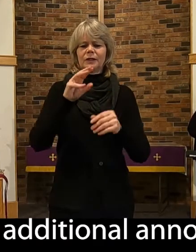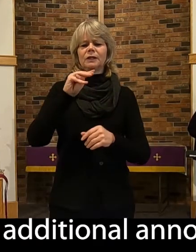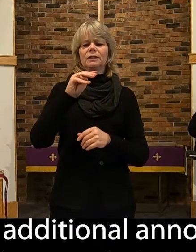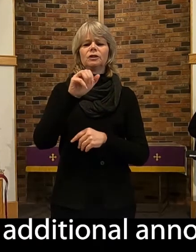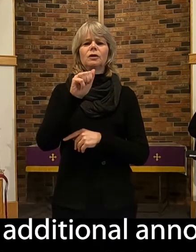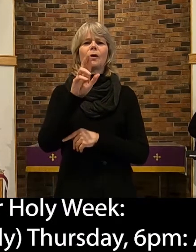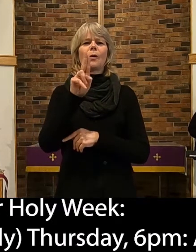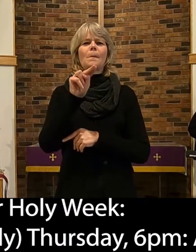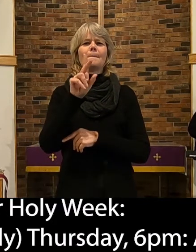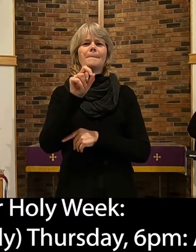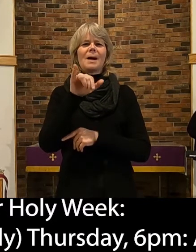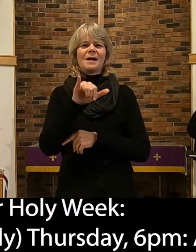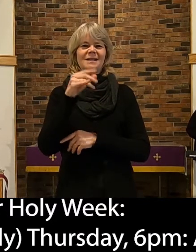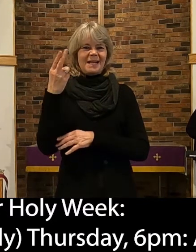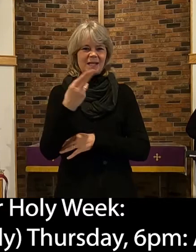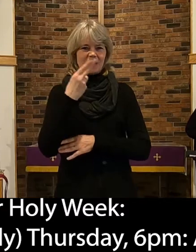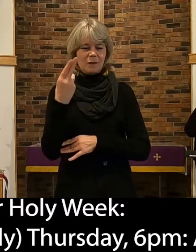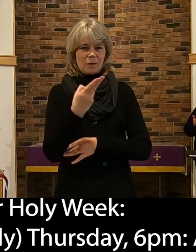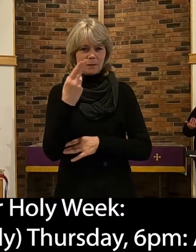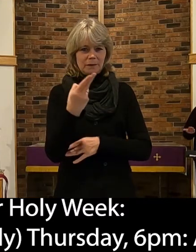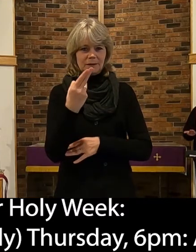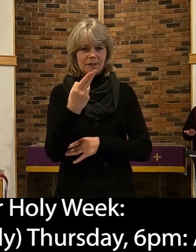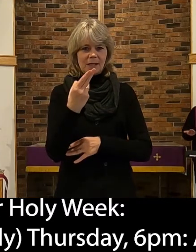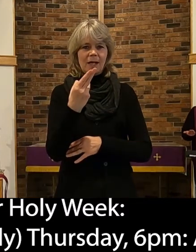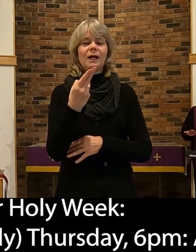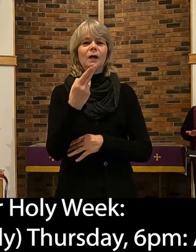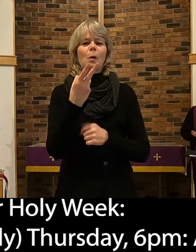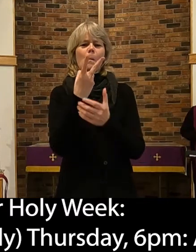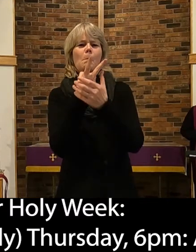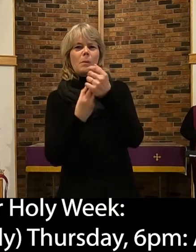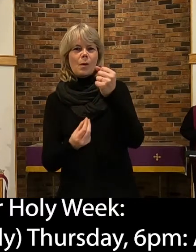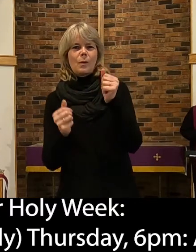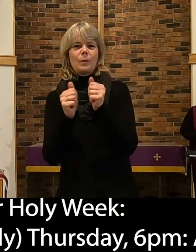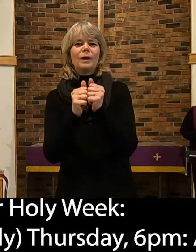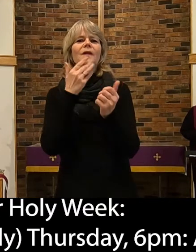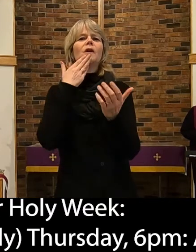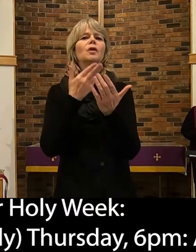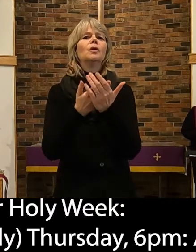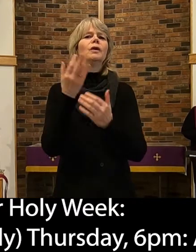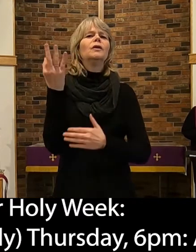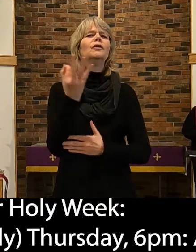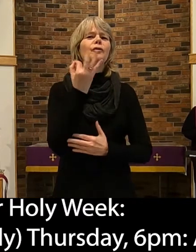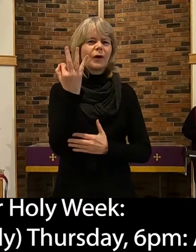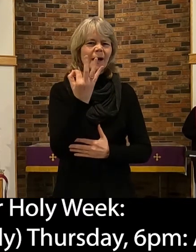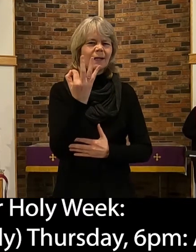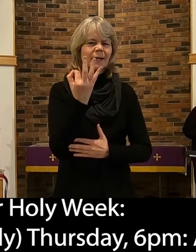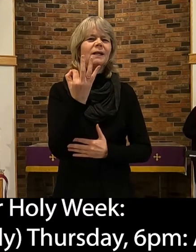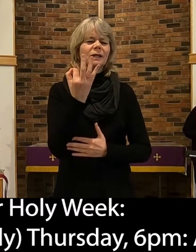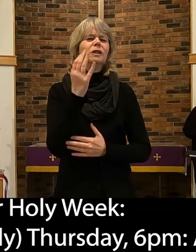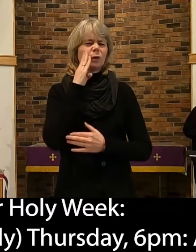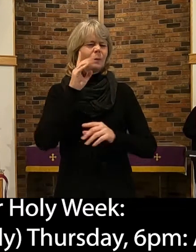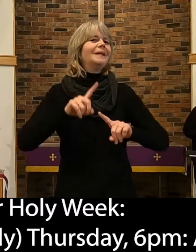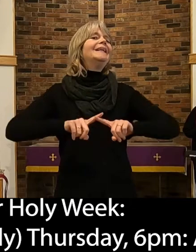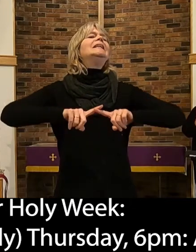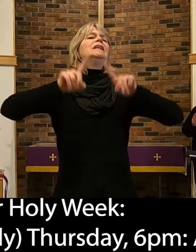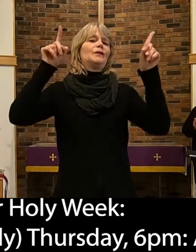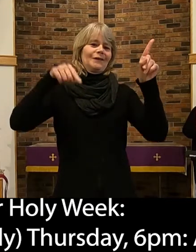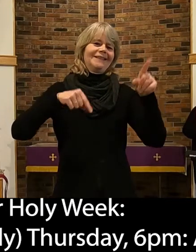into Good Friday. And it will look very different this year, but it will still